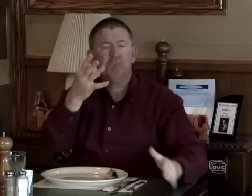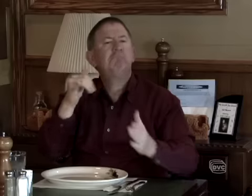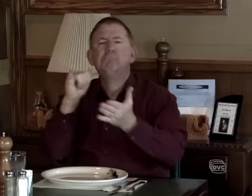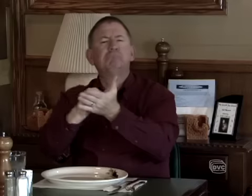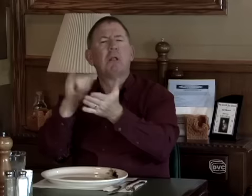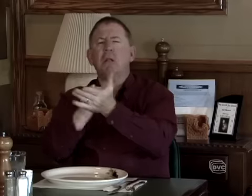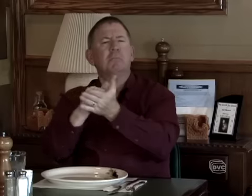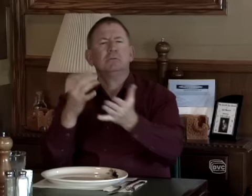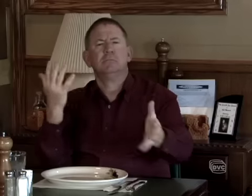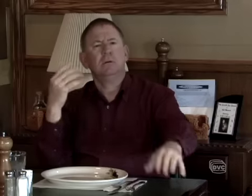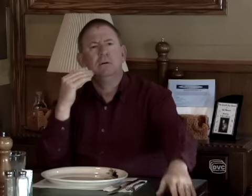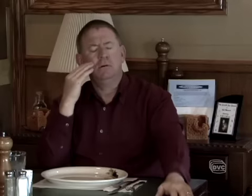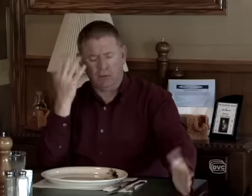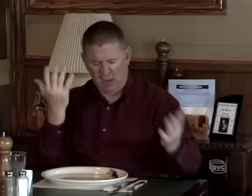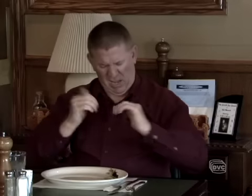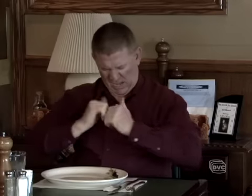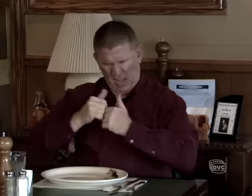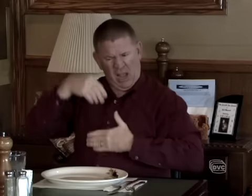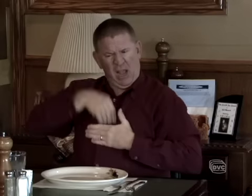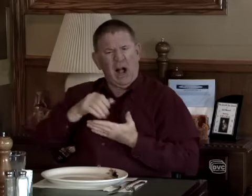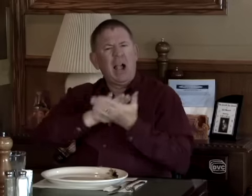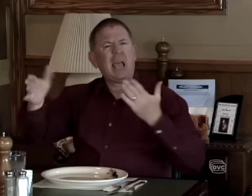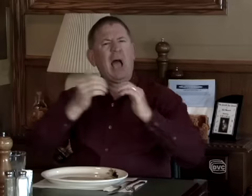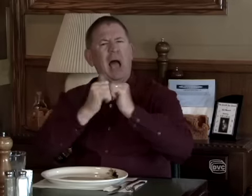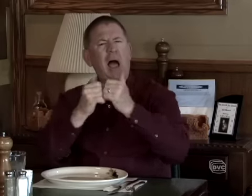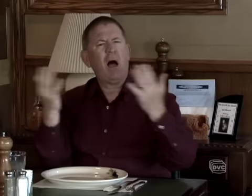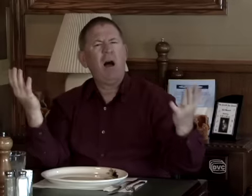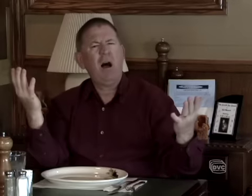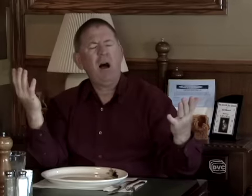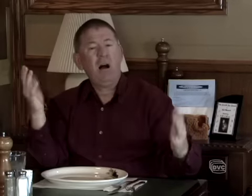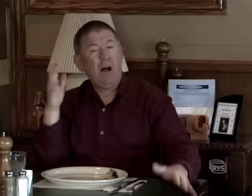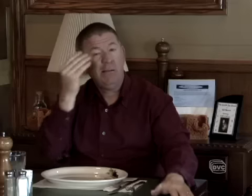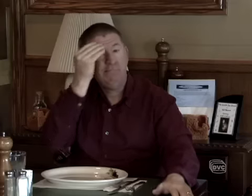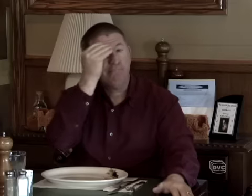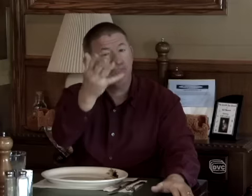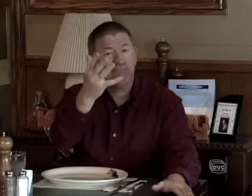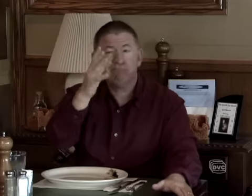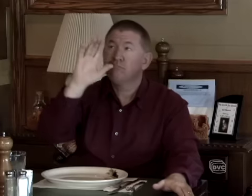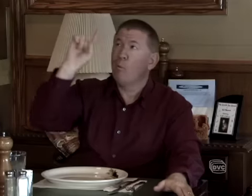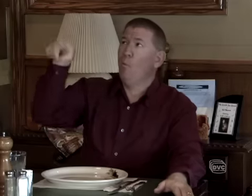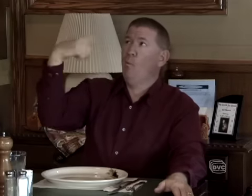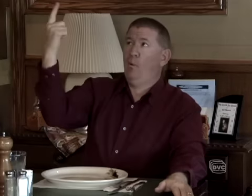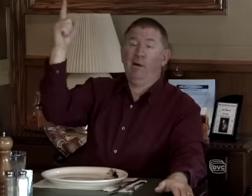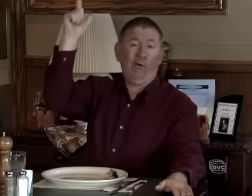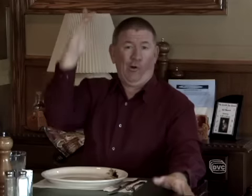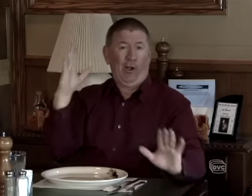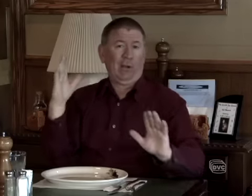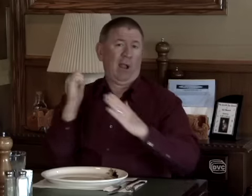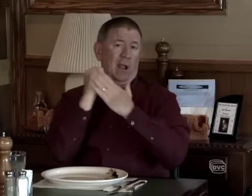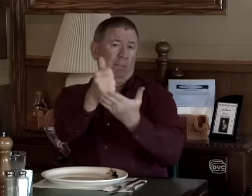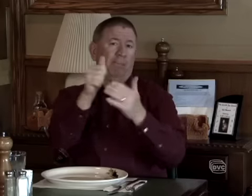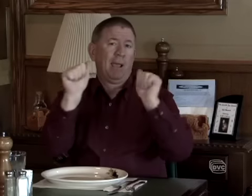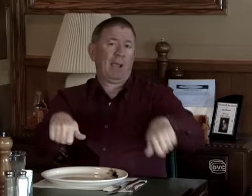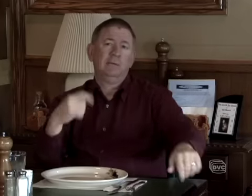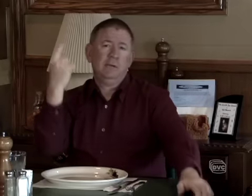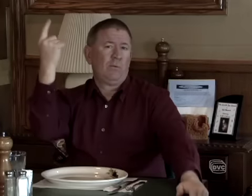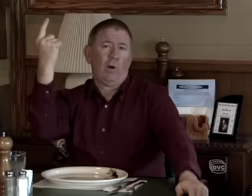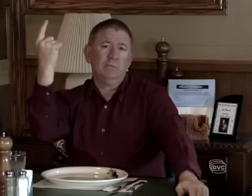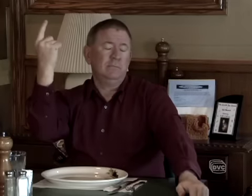into heaven. That won't work. So how can I get my heart clean? There's only one way and God can help you with